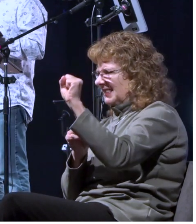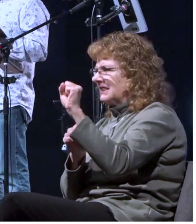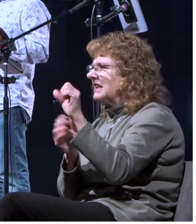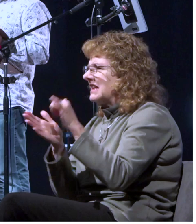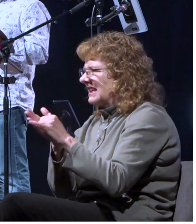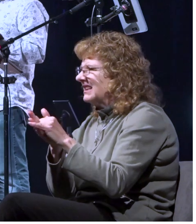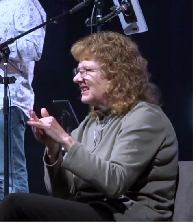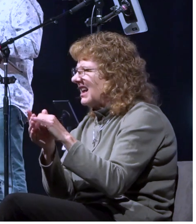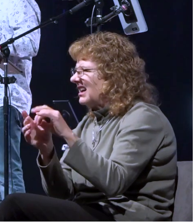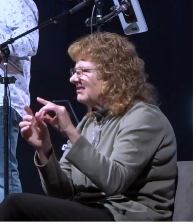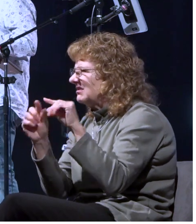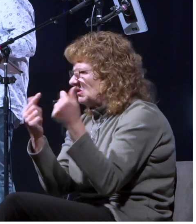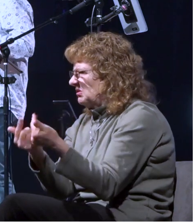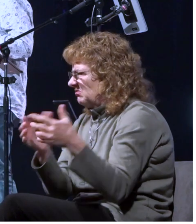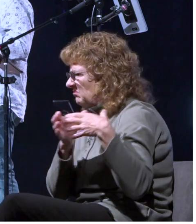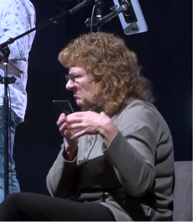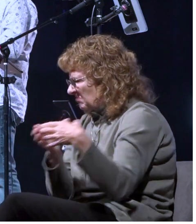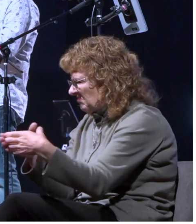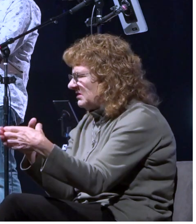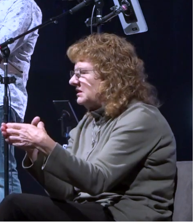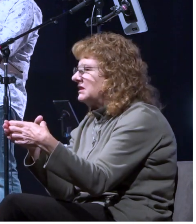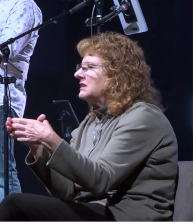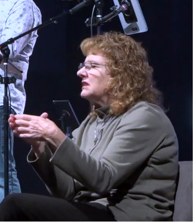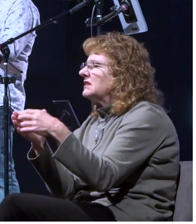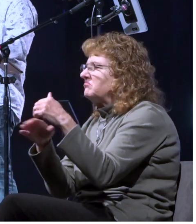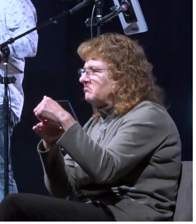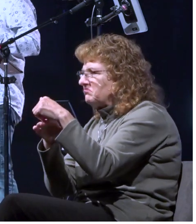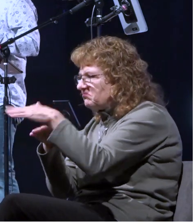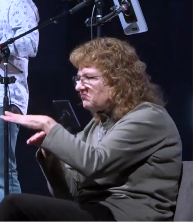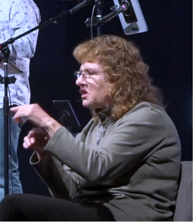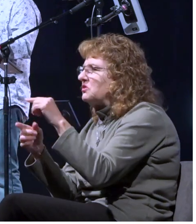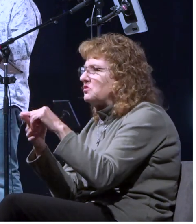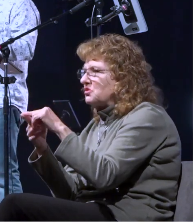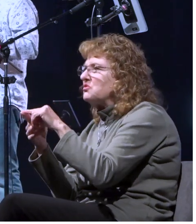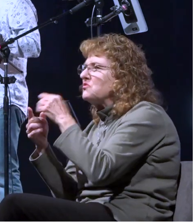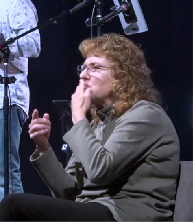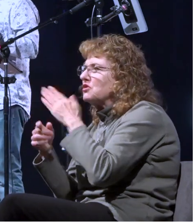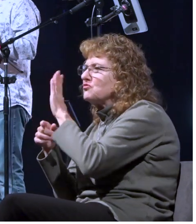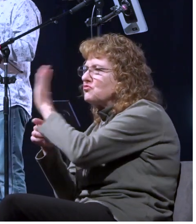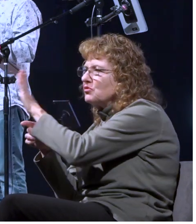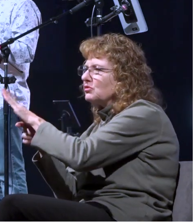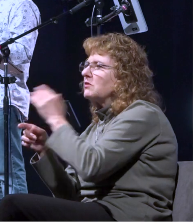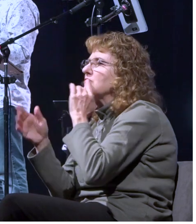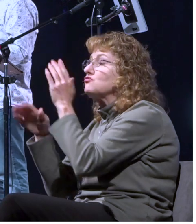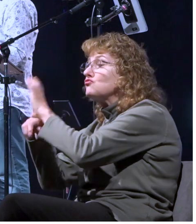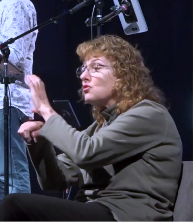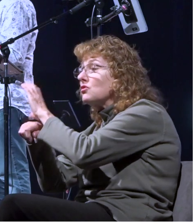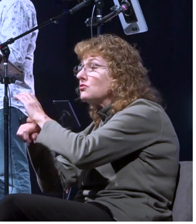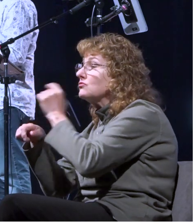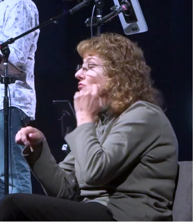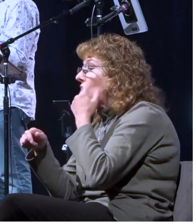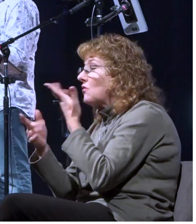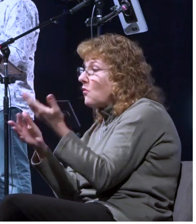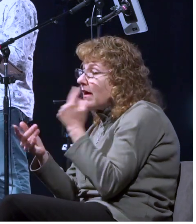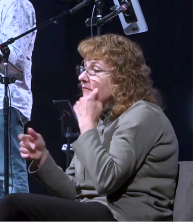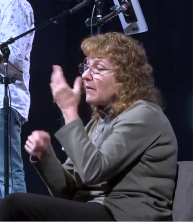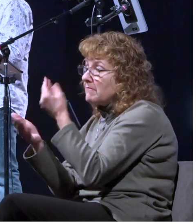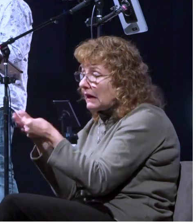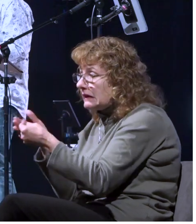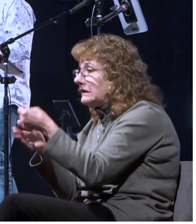traveling with him uh they were sending to the jerusalem church you know some money some help uh and so aristarchus is this